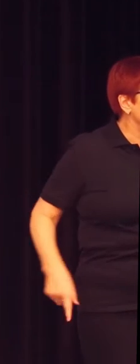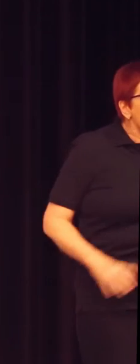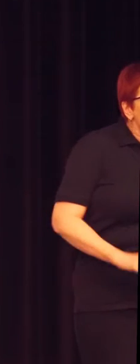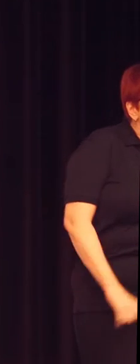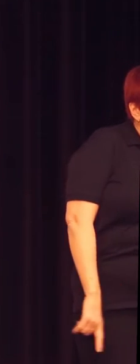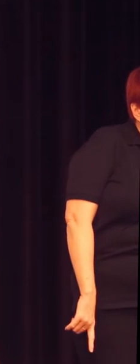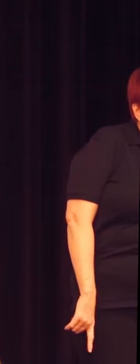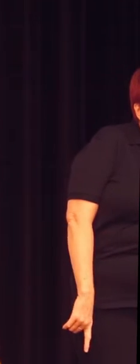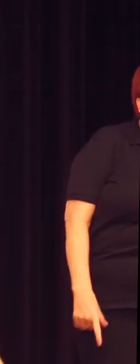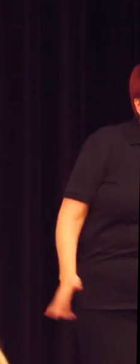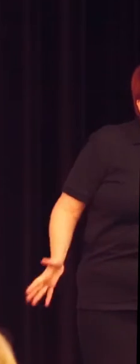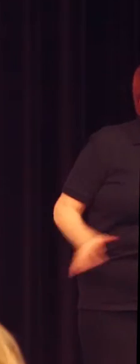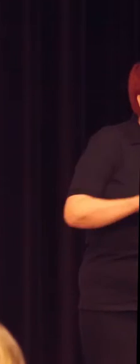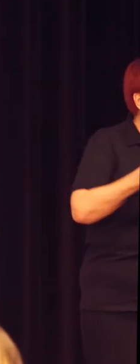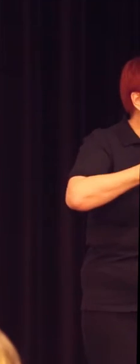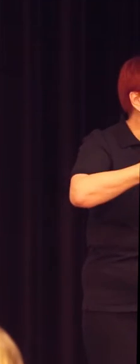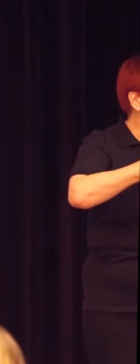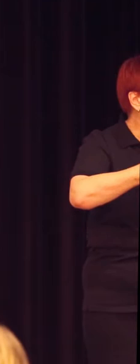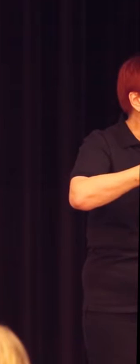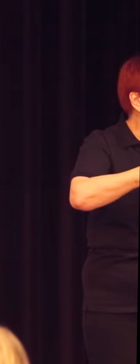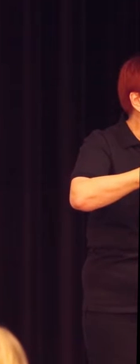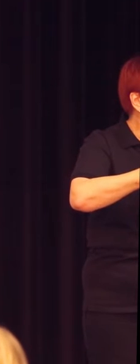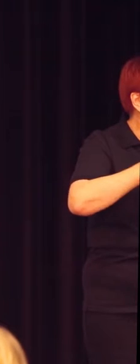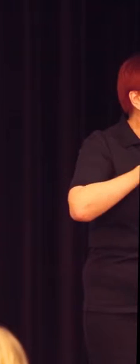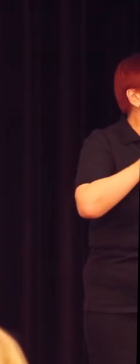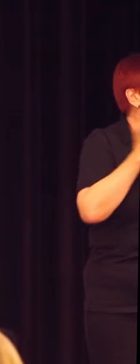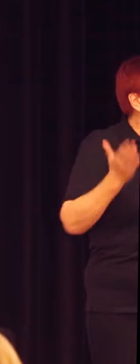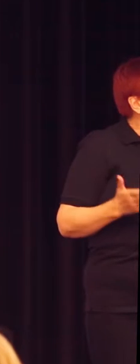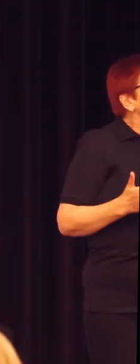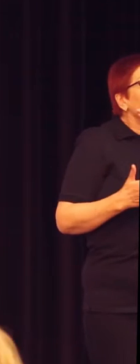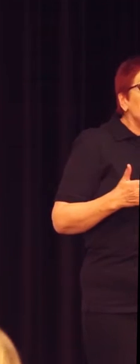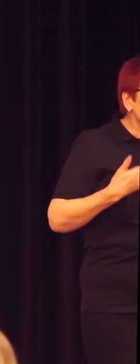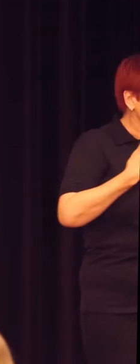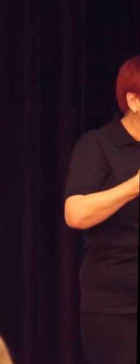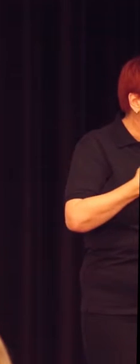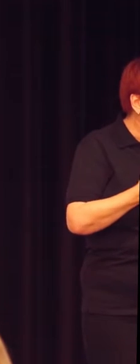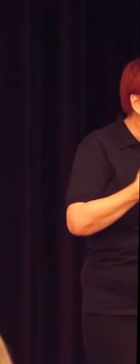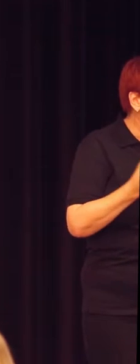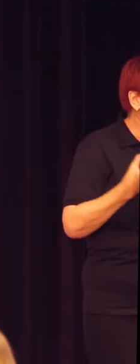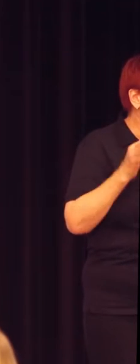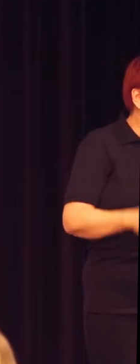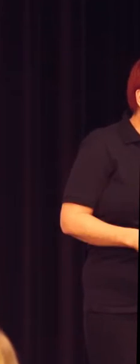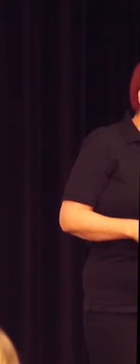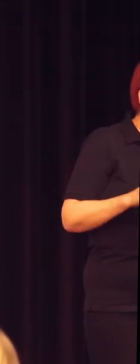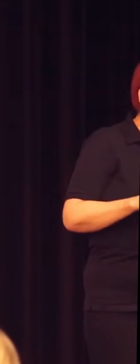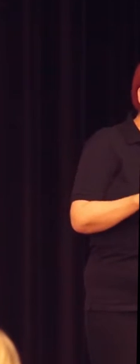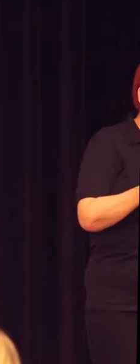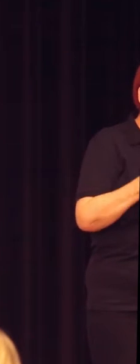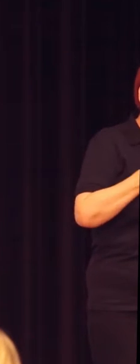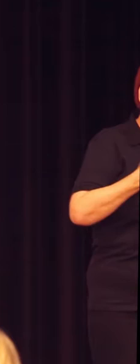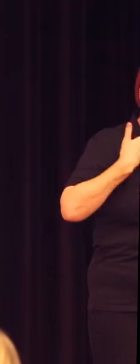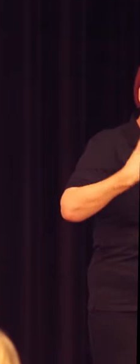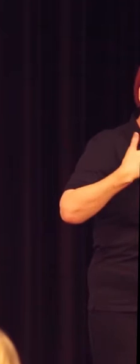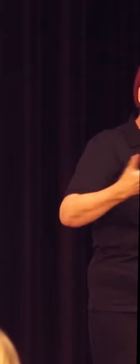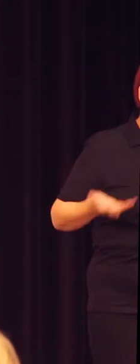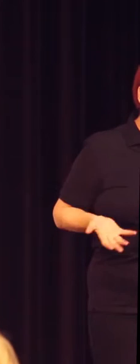travelled by wheelchair to get there, that he broke the door. And there is now a beautiful door, which is great. That took a couple of years to get fixed. But it is very